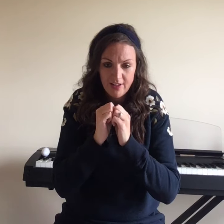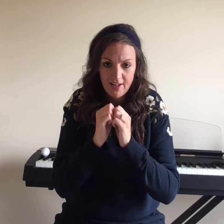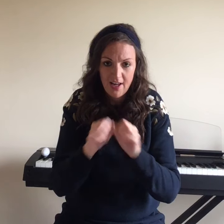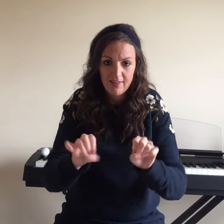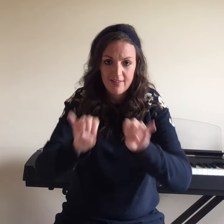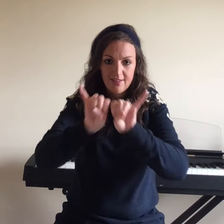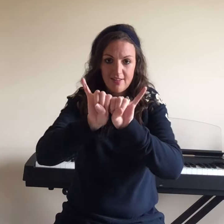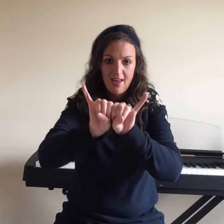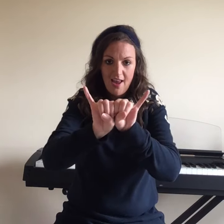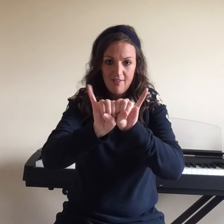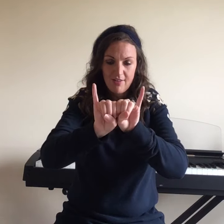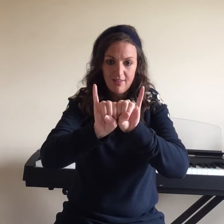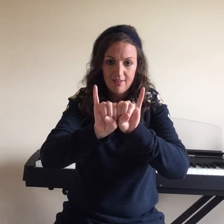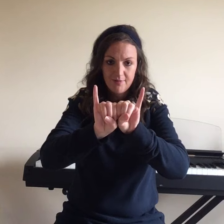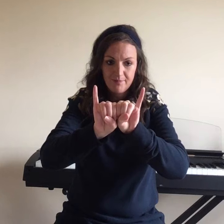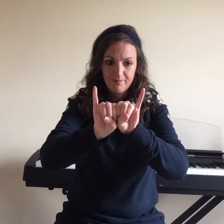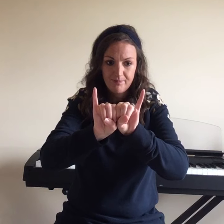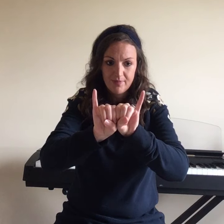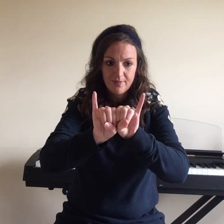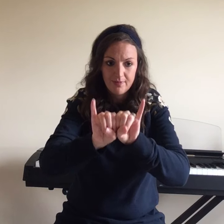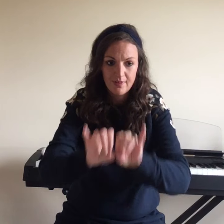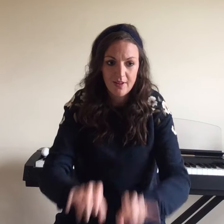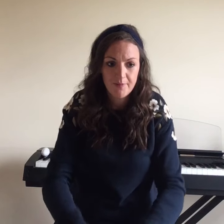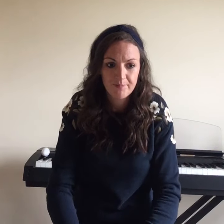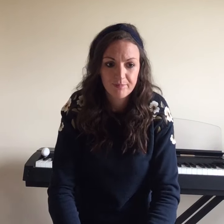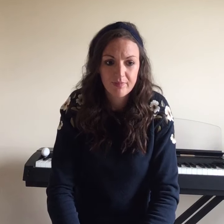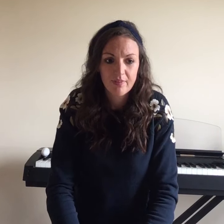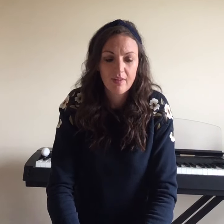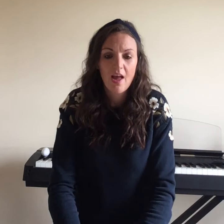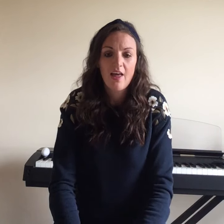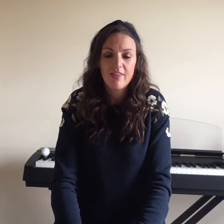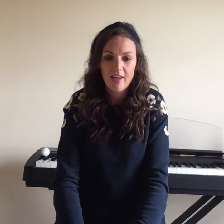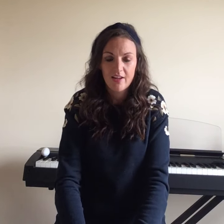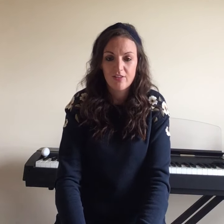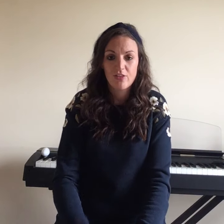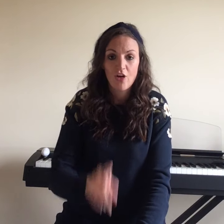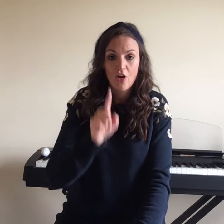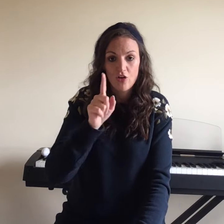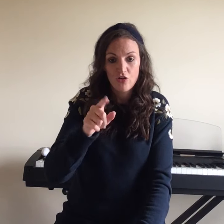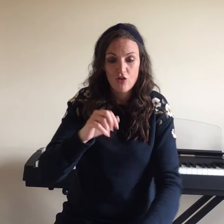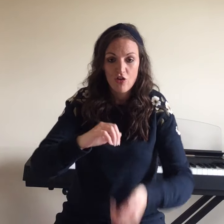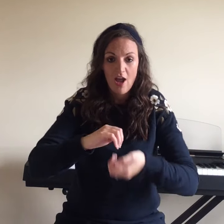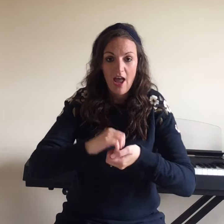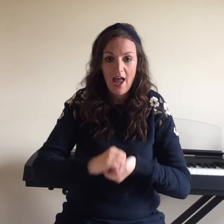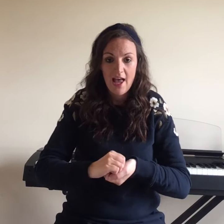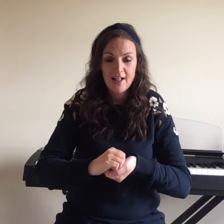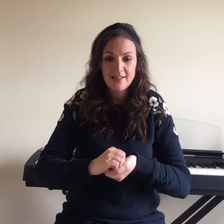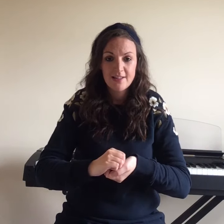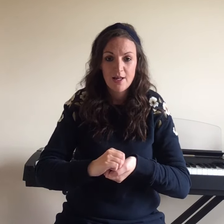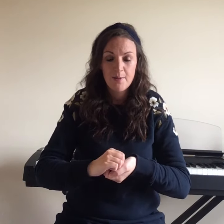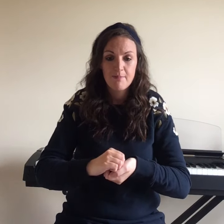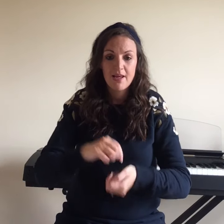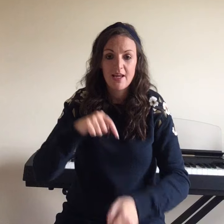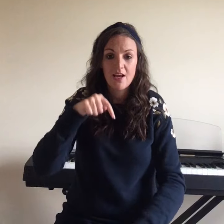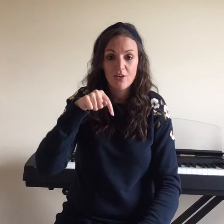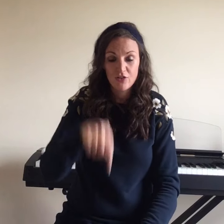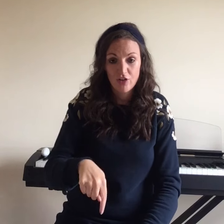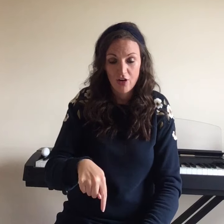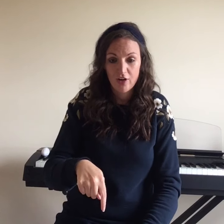and this is everything. Okay then it's you held me down